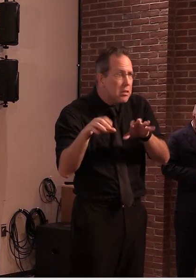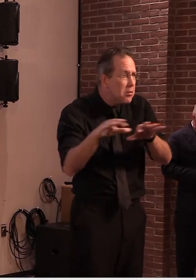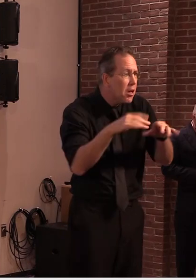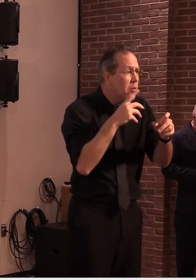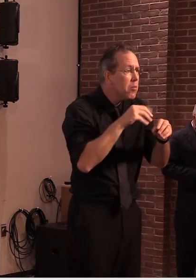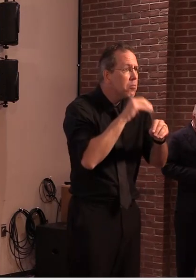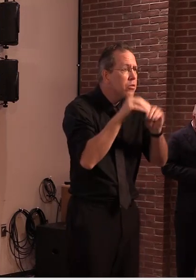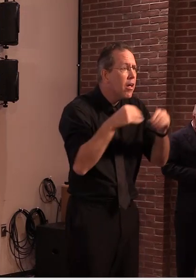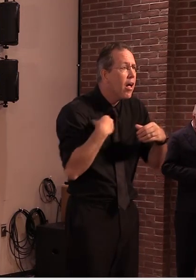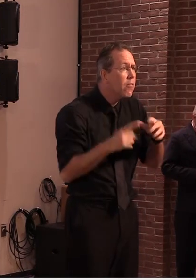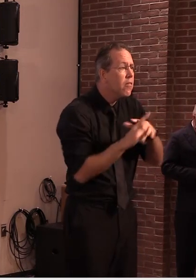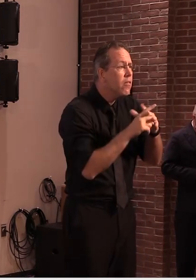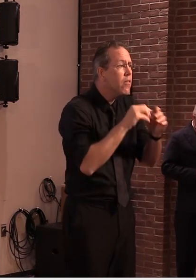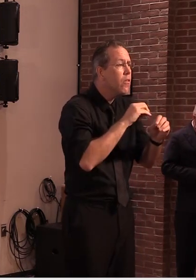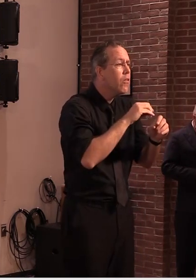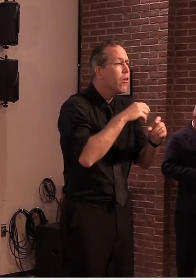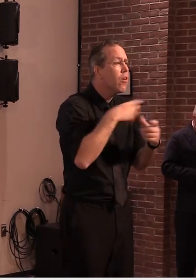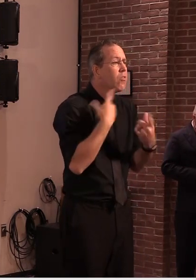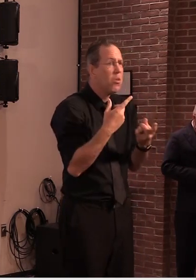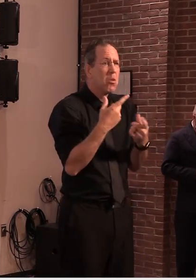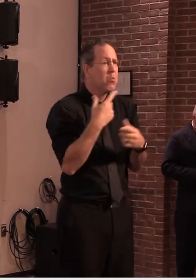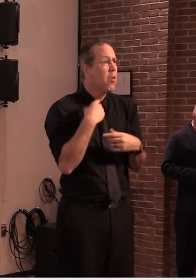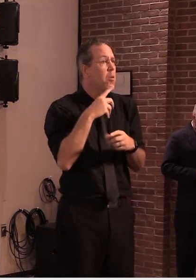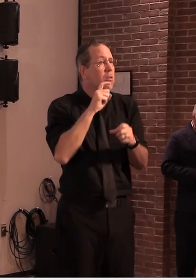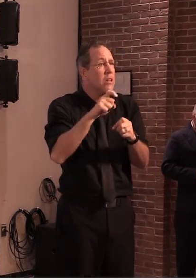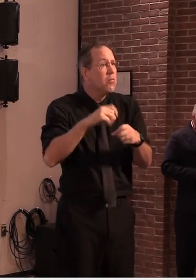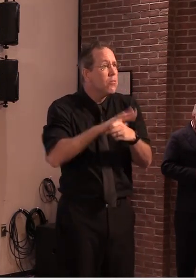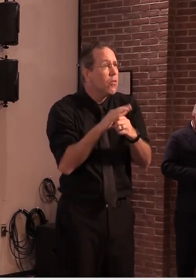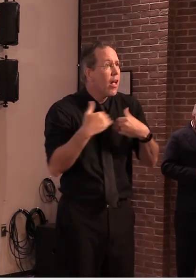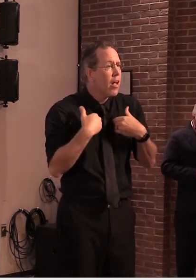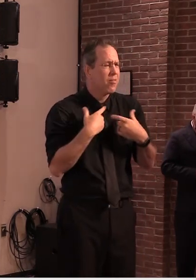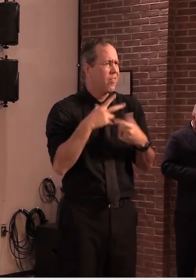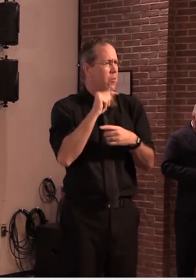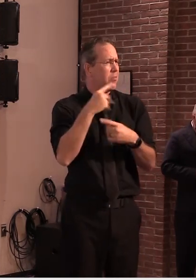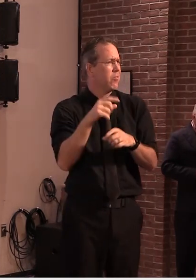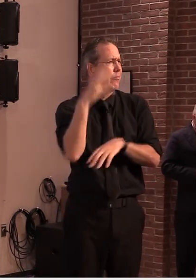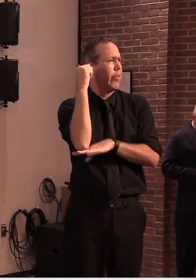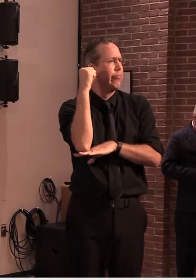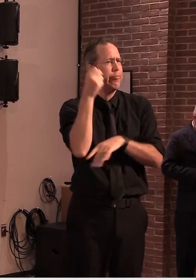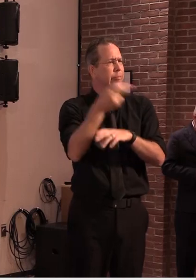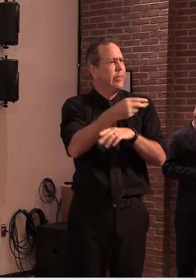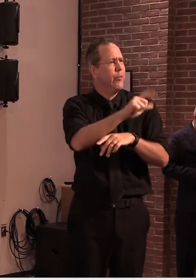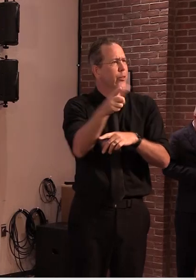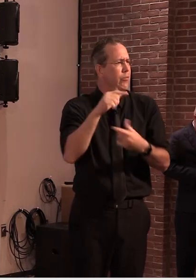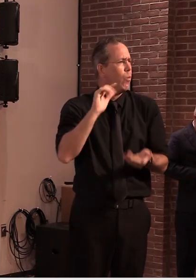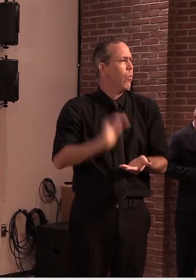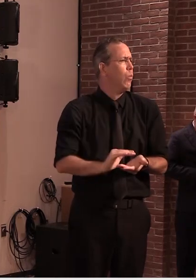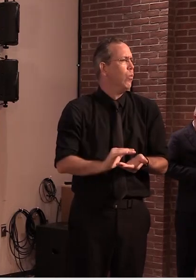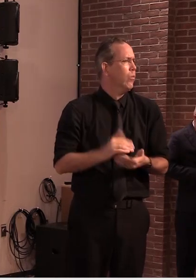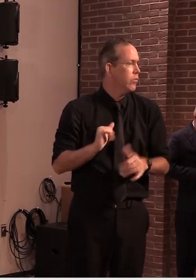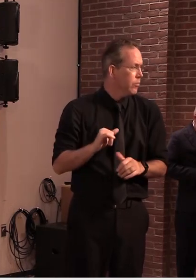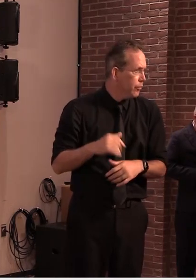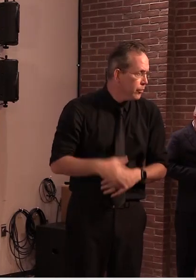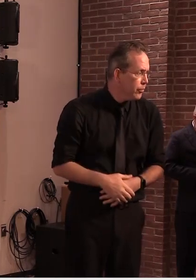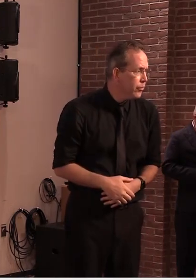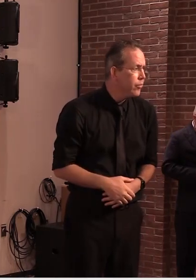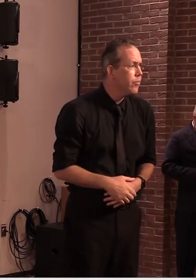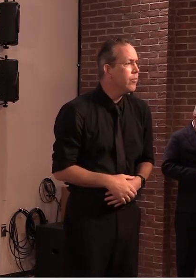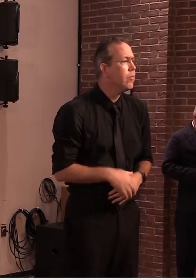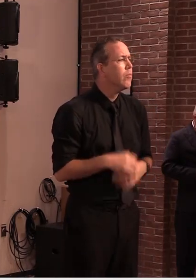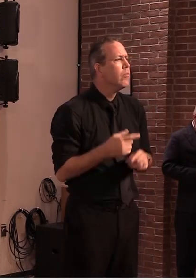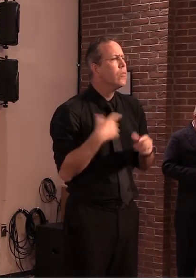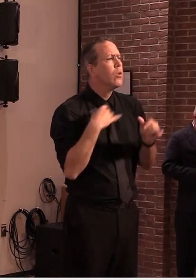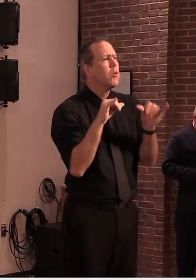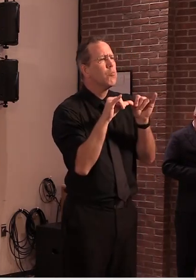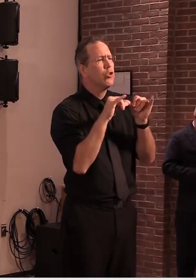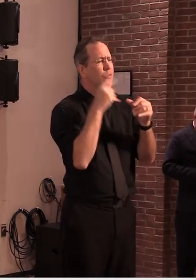Further, all of our restart metrics continue to look good as well. This week, we saw syndromic surveillance continue to indicate that very few people